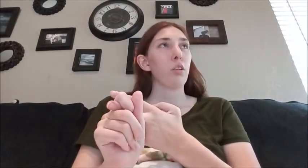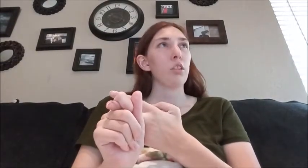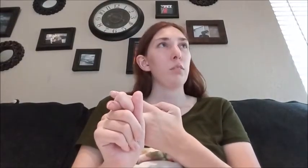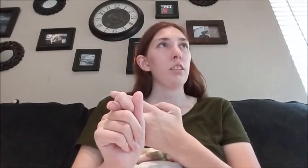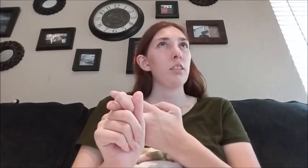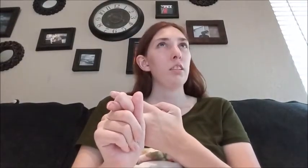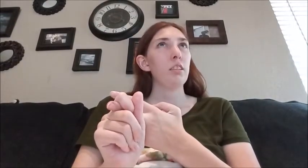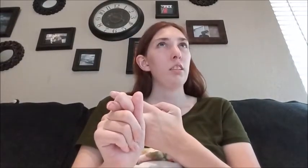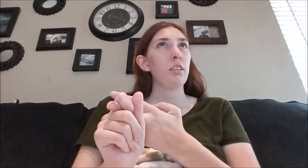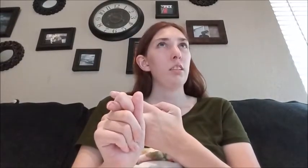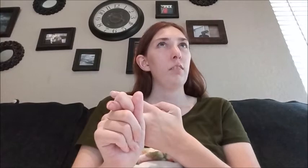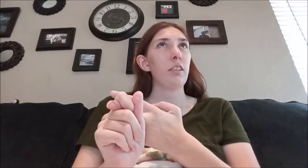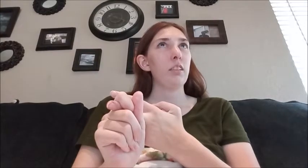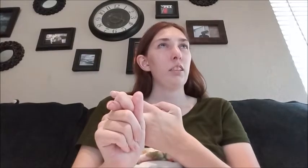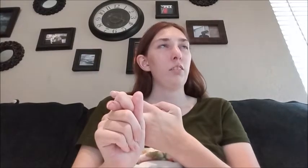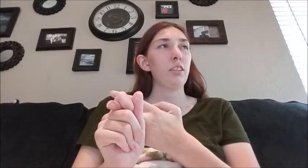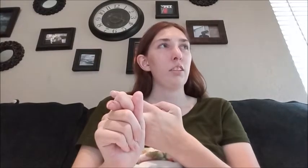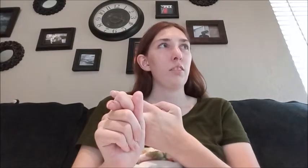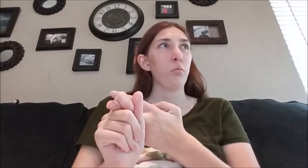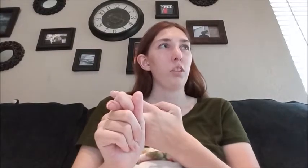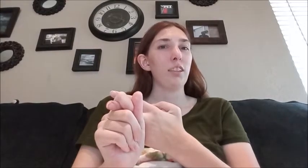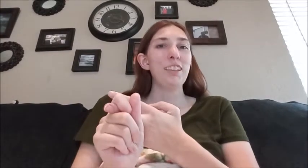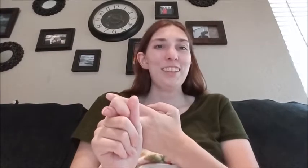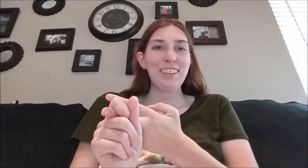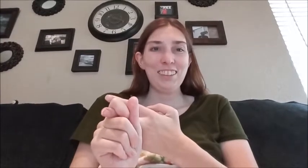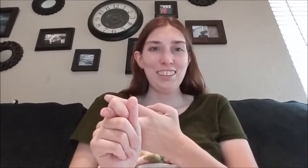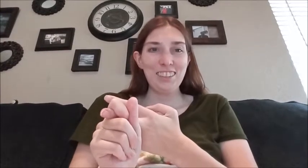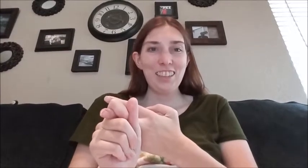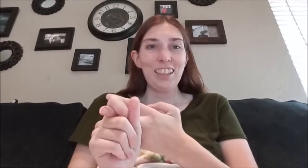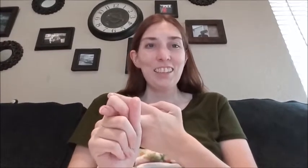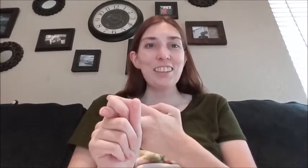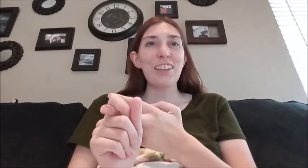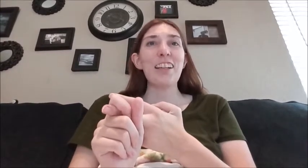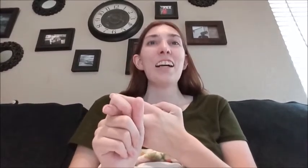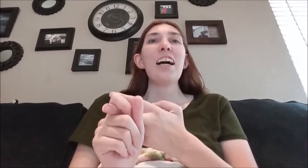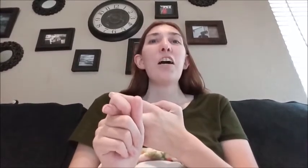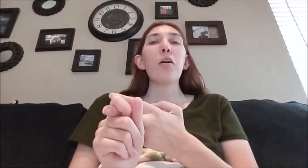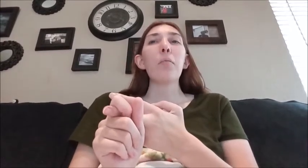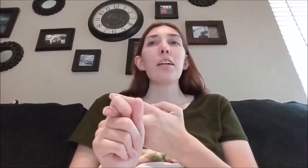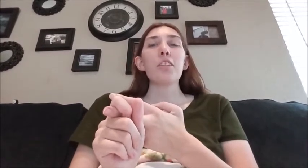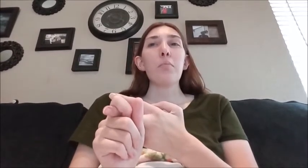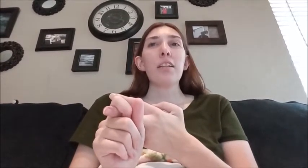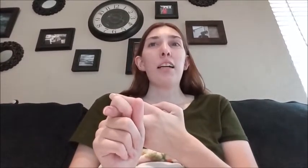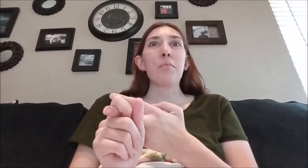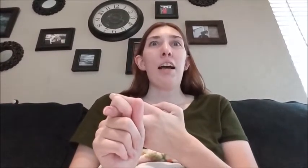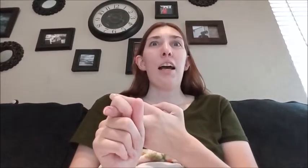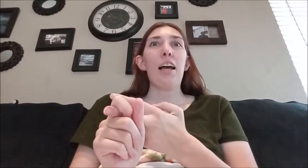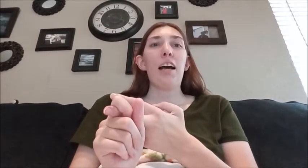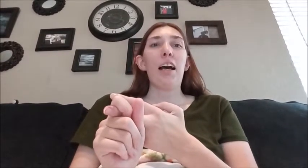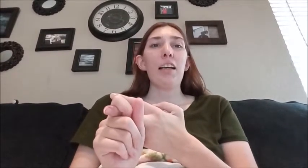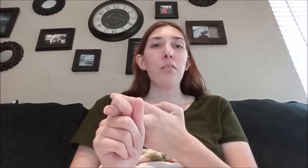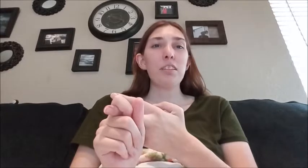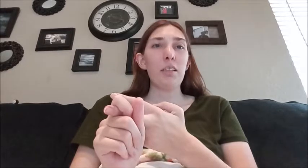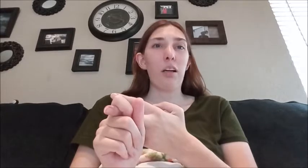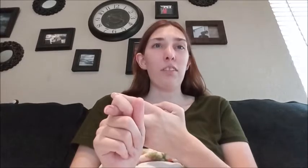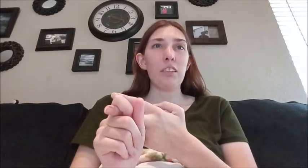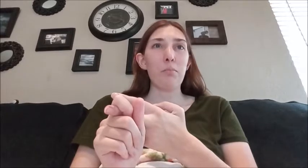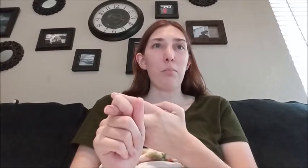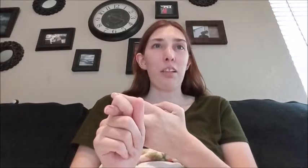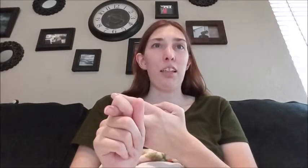worrisomeness that I don't think that's even a word sorry oh my gosh I'm like I'm I don't want to say I'm half asleep but I'm kind